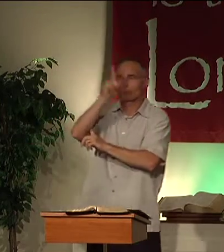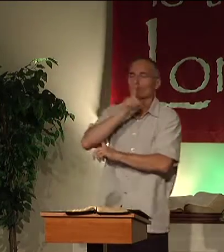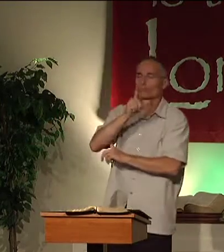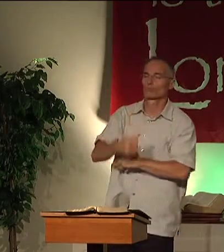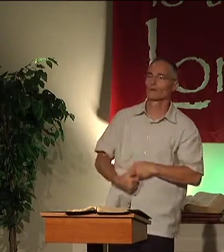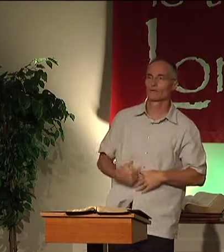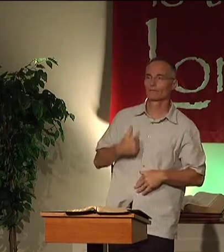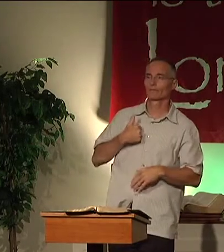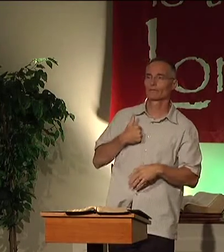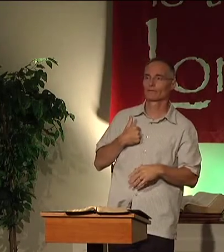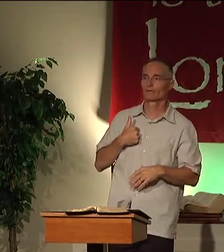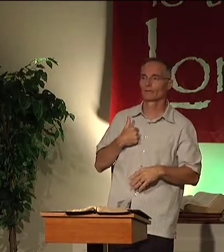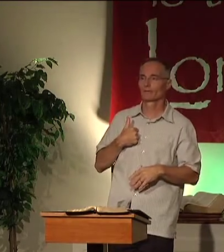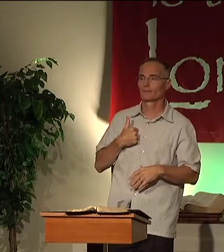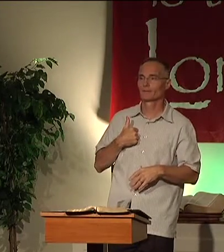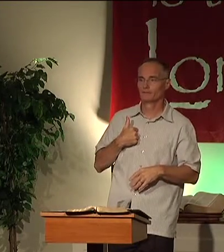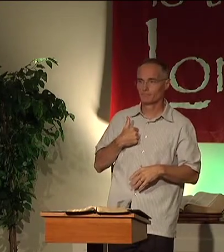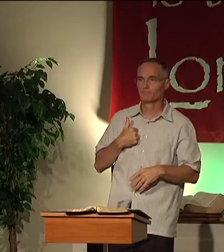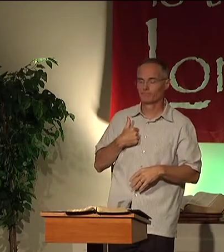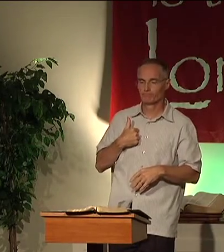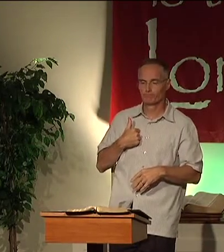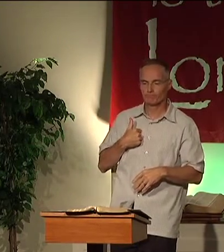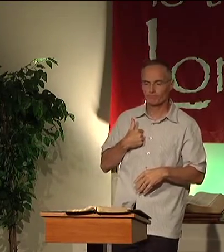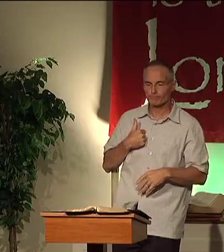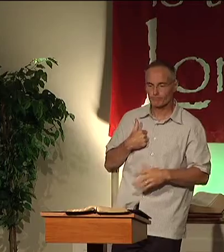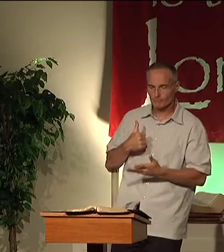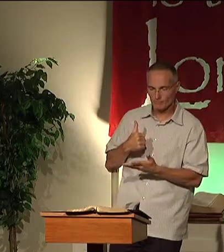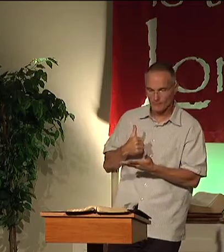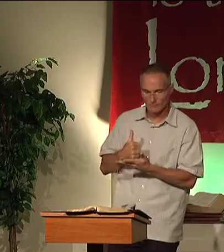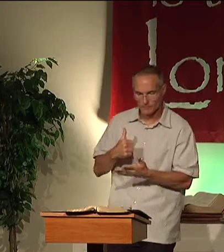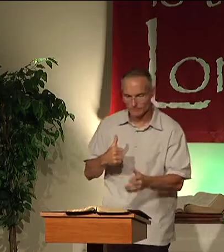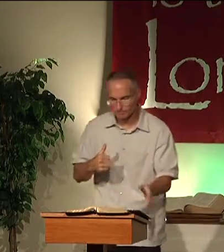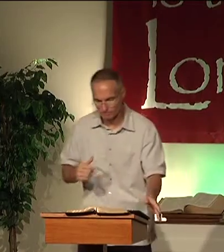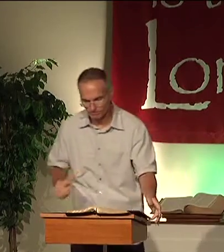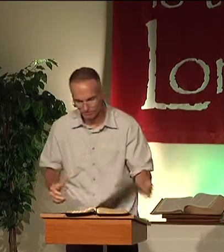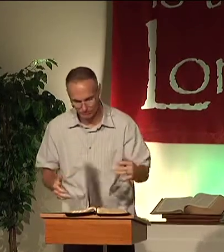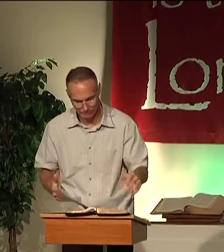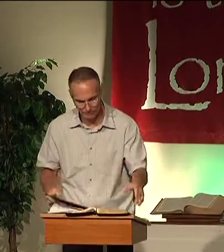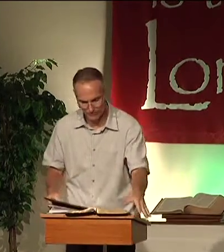and finally understand true life. Amen. Thank you.